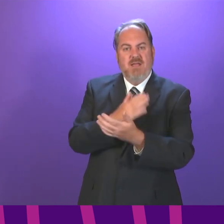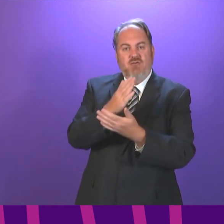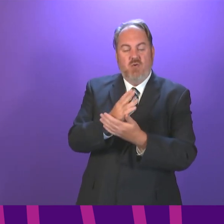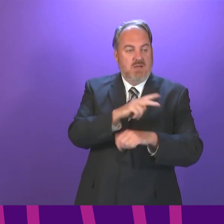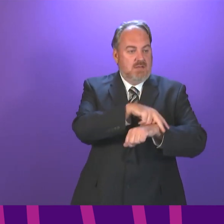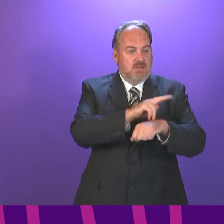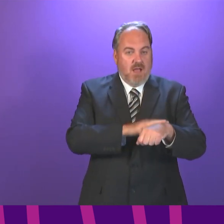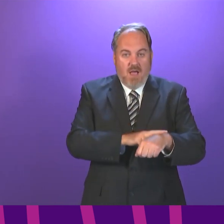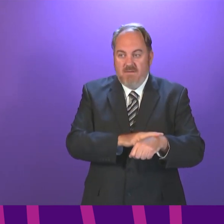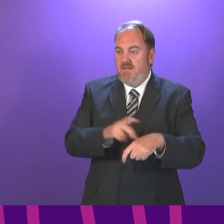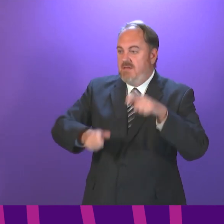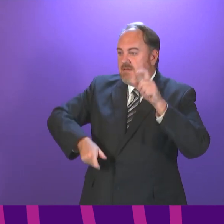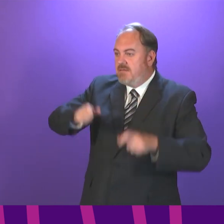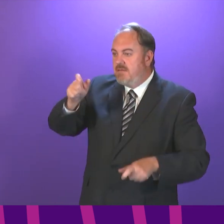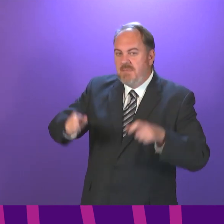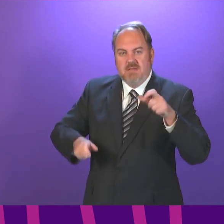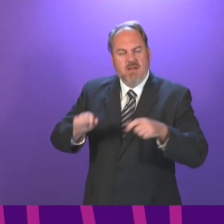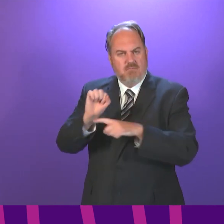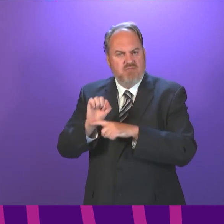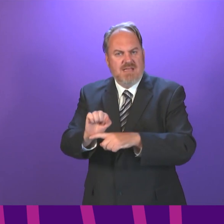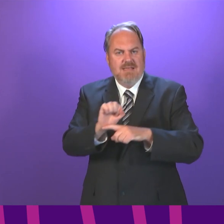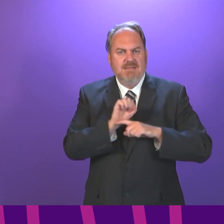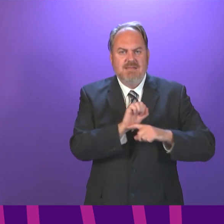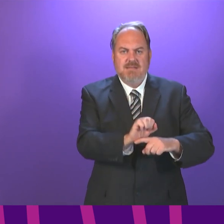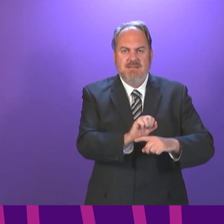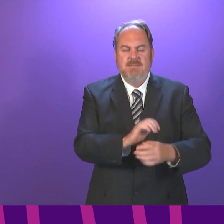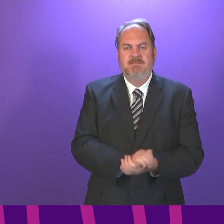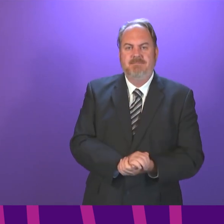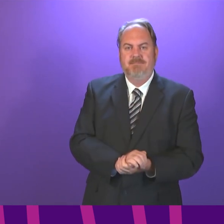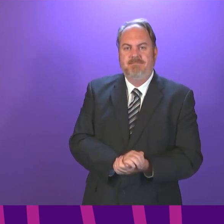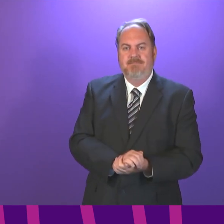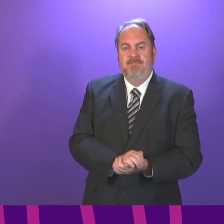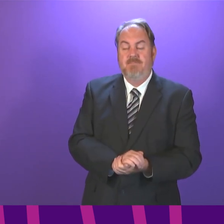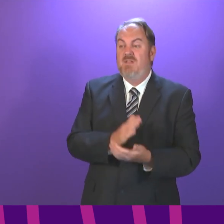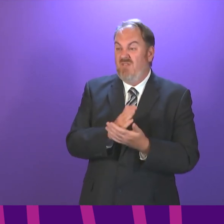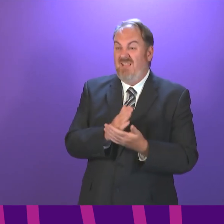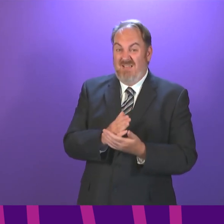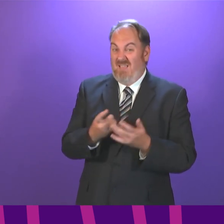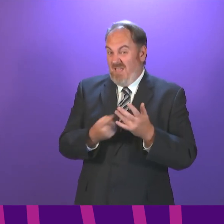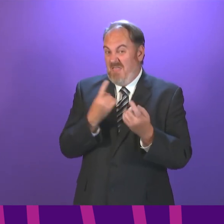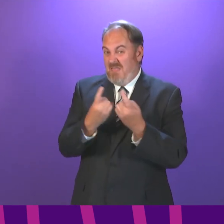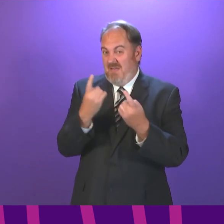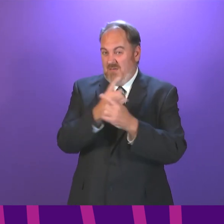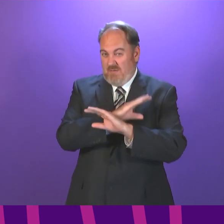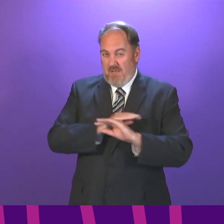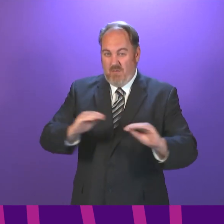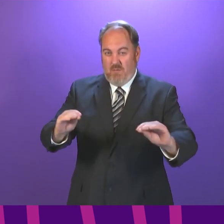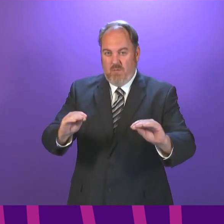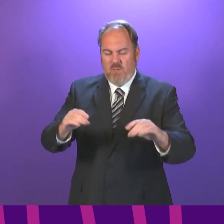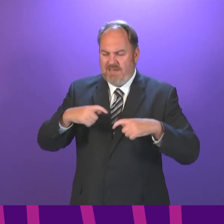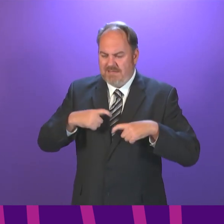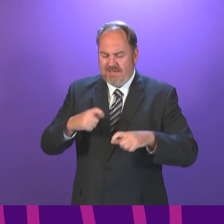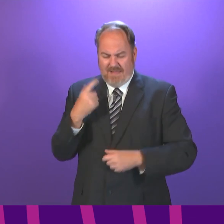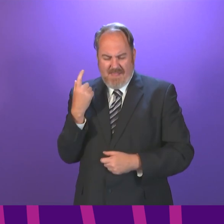and that all reasonable steps are taken to reduce the risk of outbreaks. I can also confirm that we continue to consider